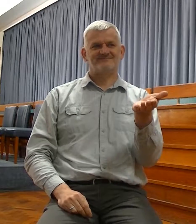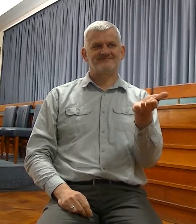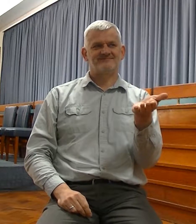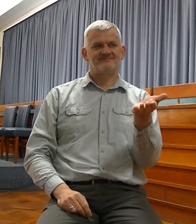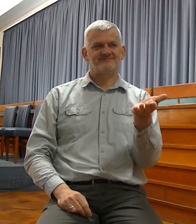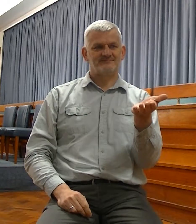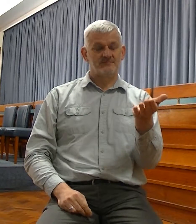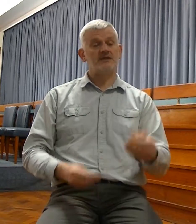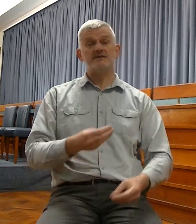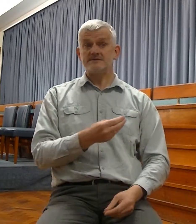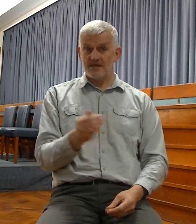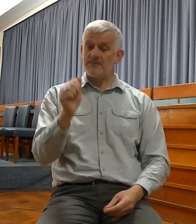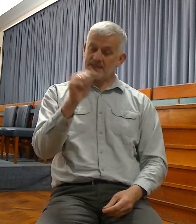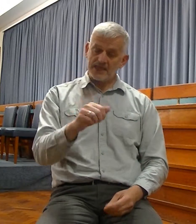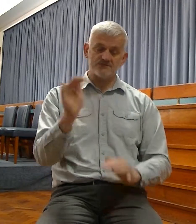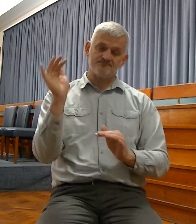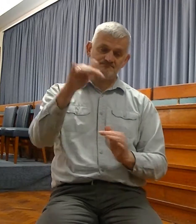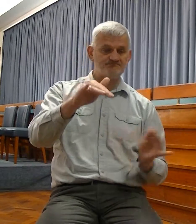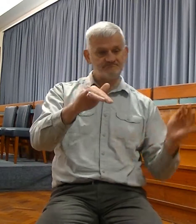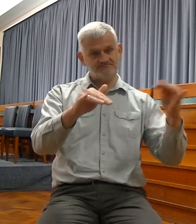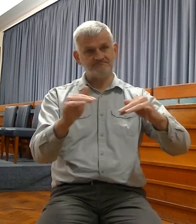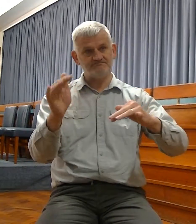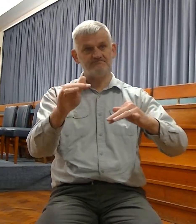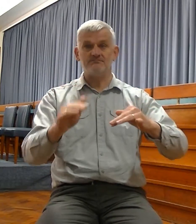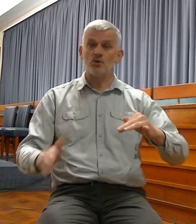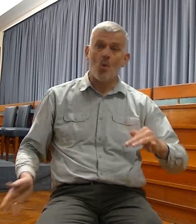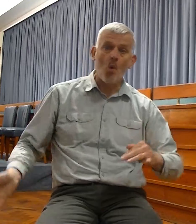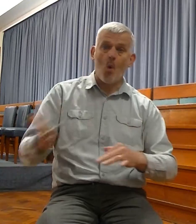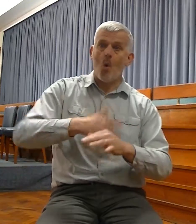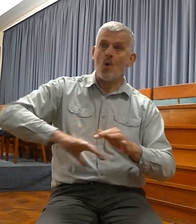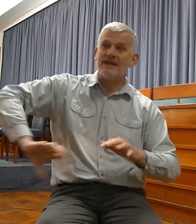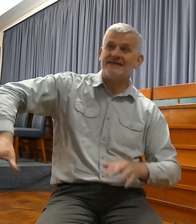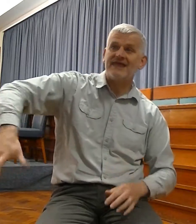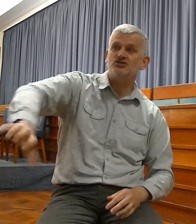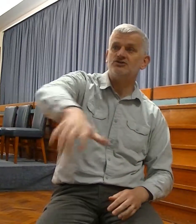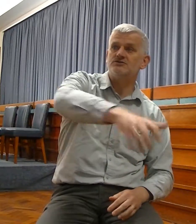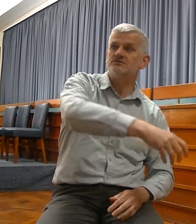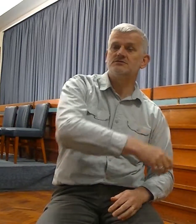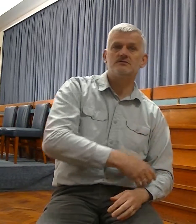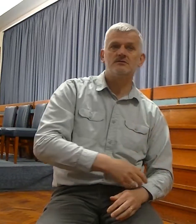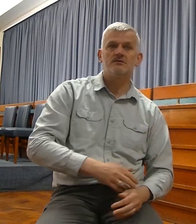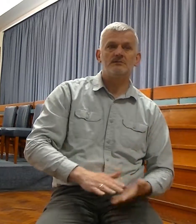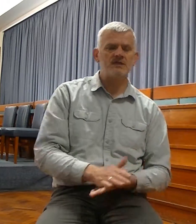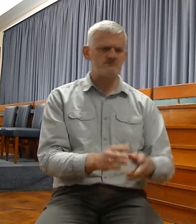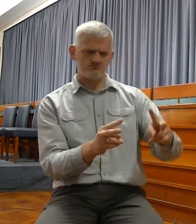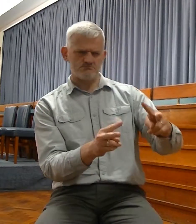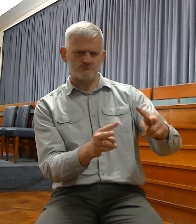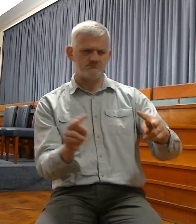Jerusalem in the sense that that is the place